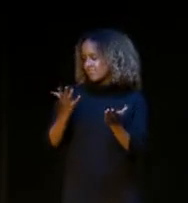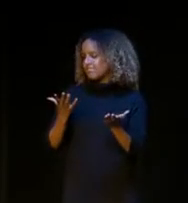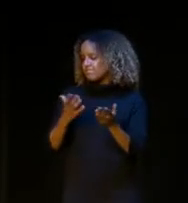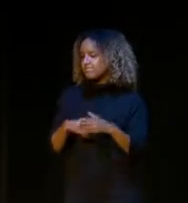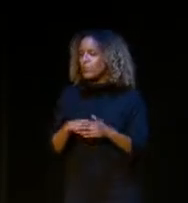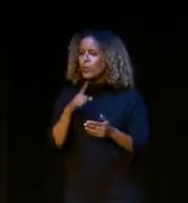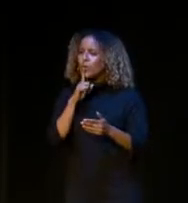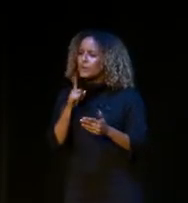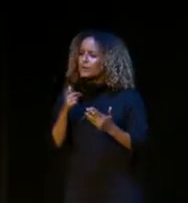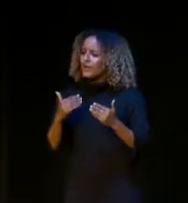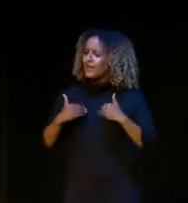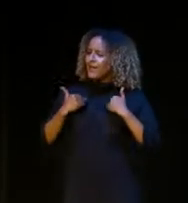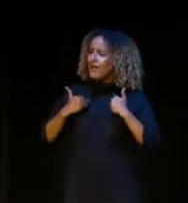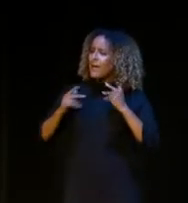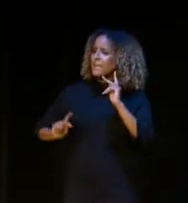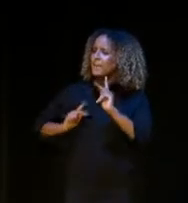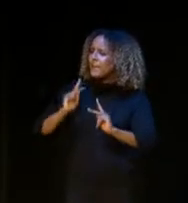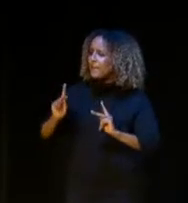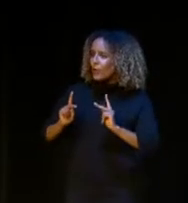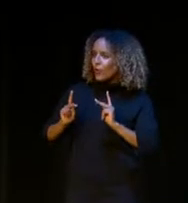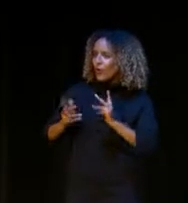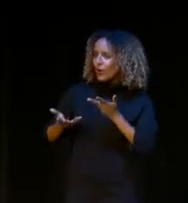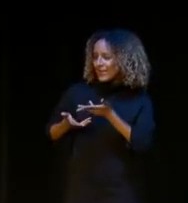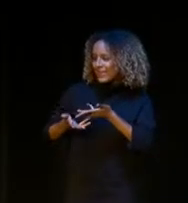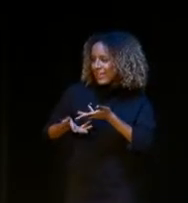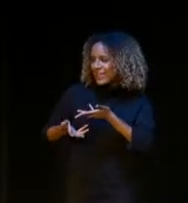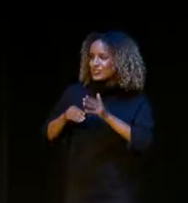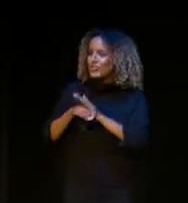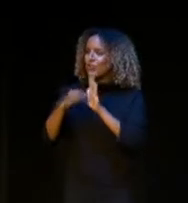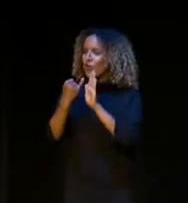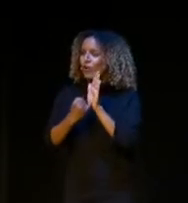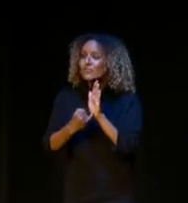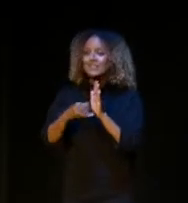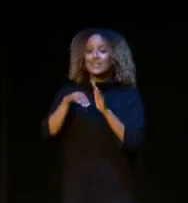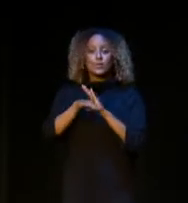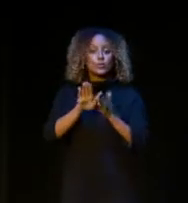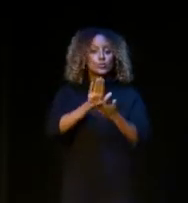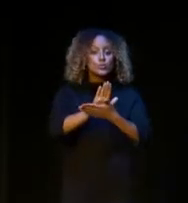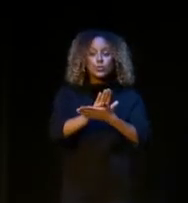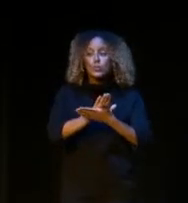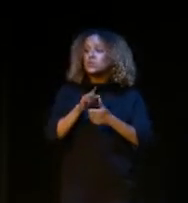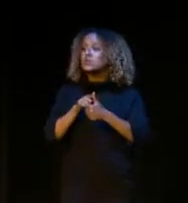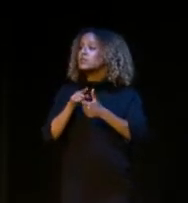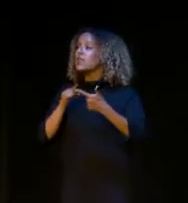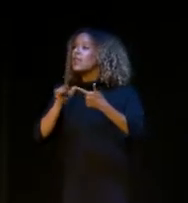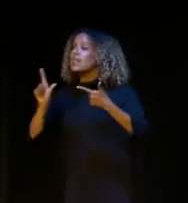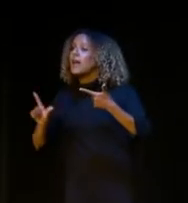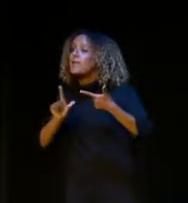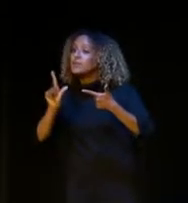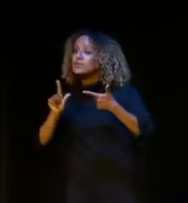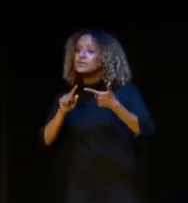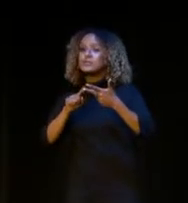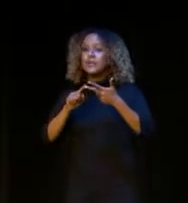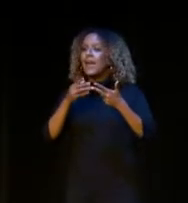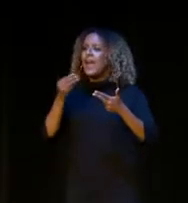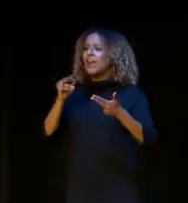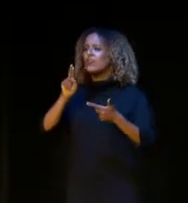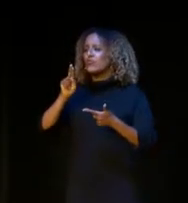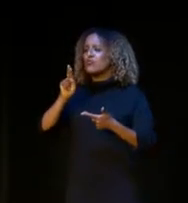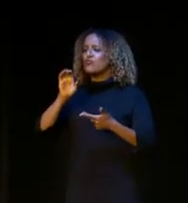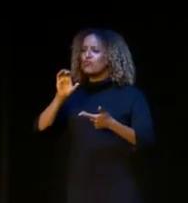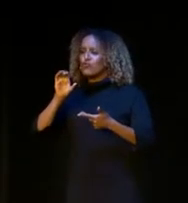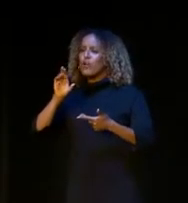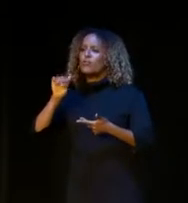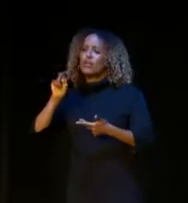make sure that young people are engaged in the arts in our schools, in our libraries, and in our recreation